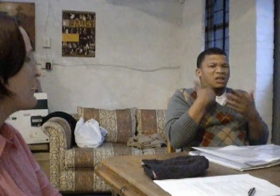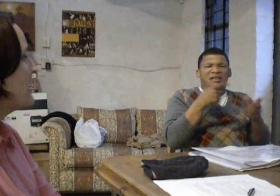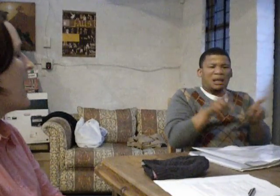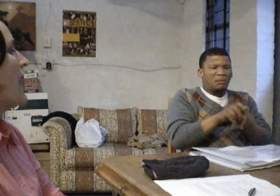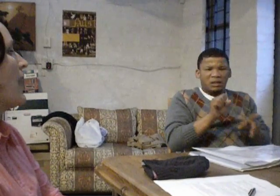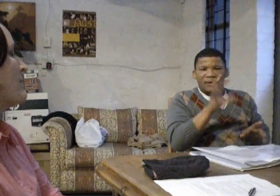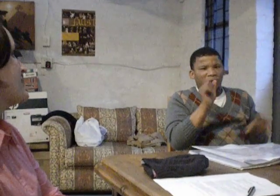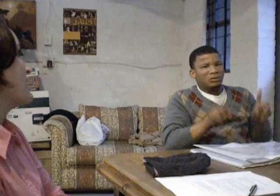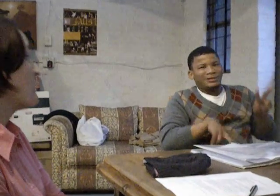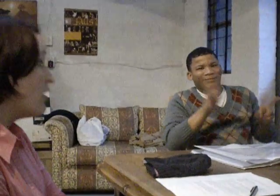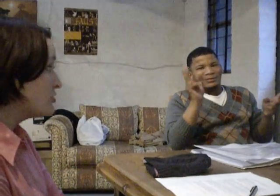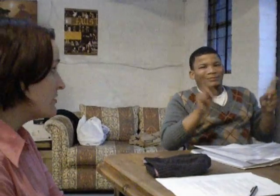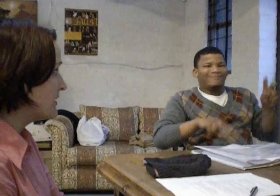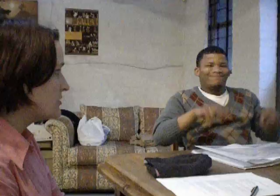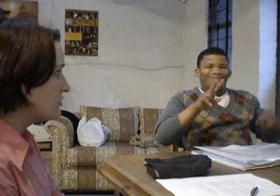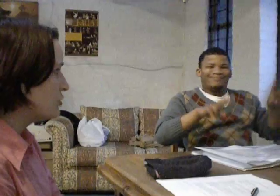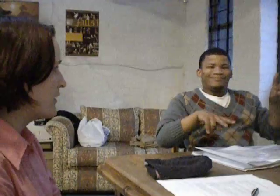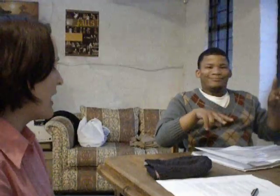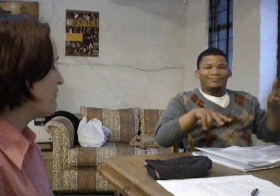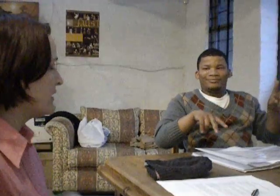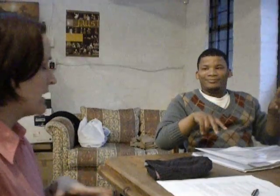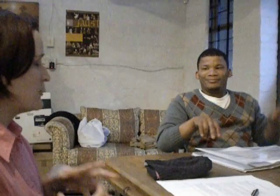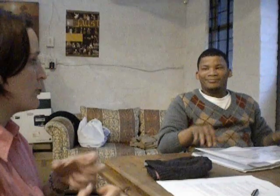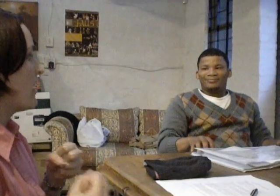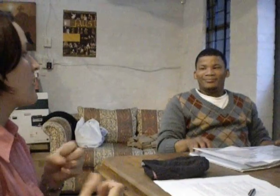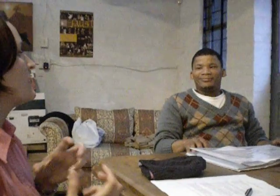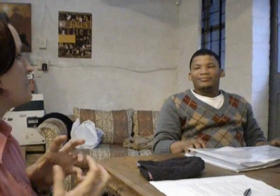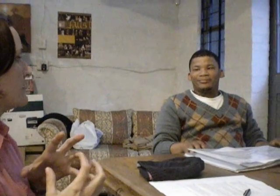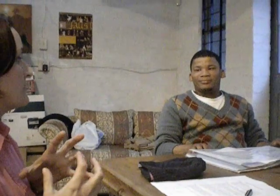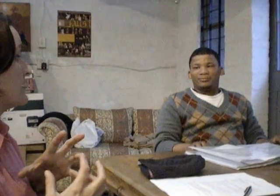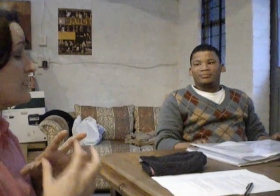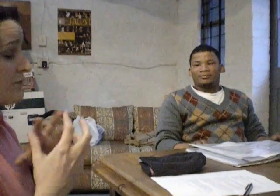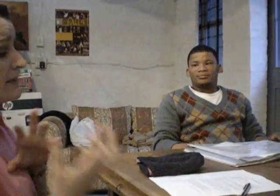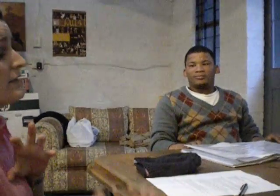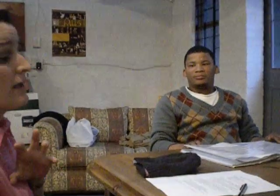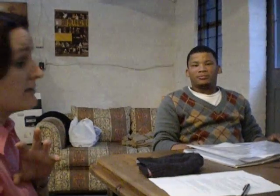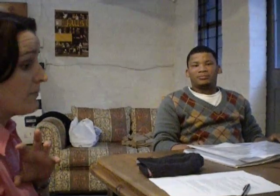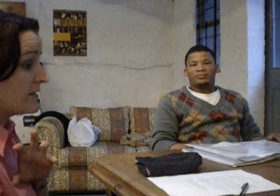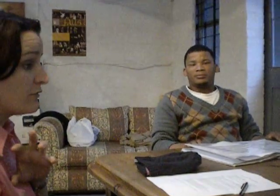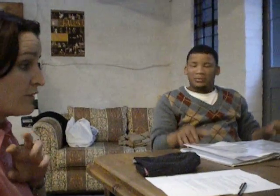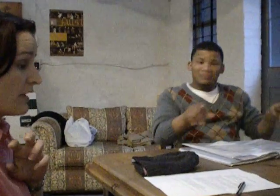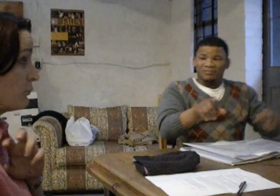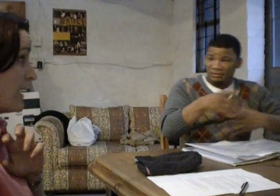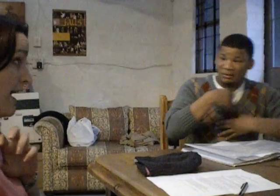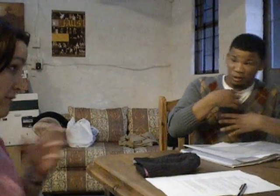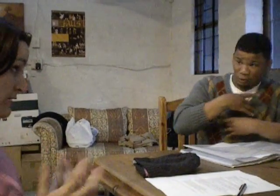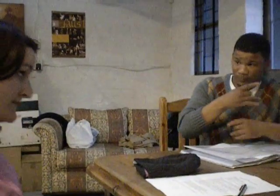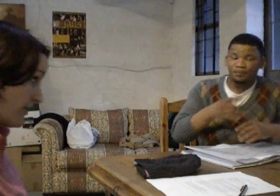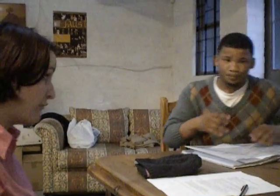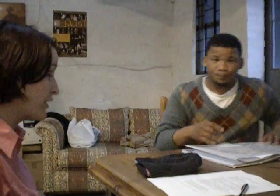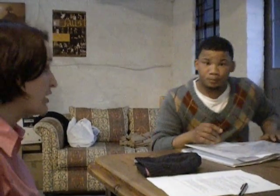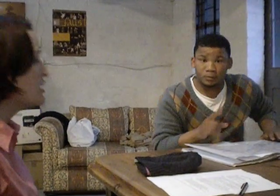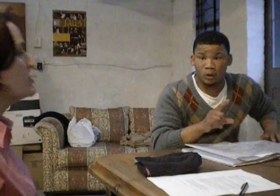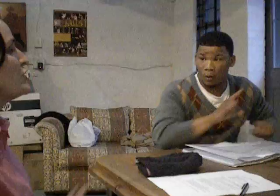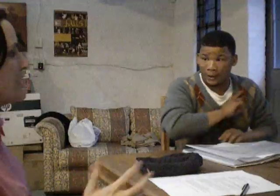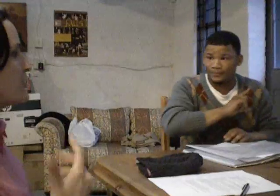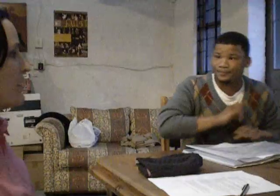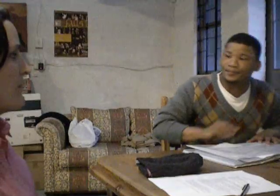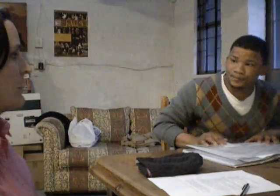But I must say, the culture that you have in Sri Lanka is definitely something different than we have here in South Africa. So you need to keep that